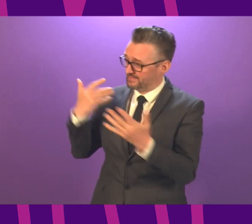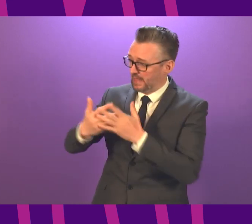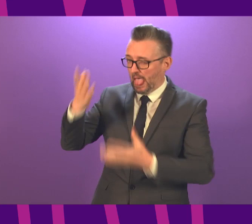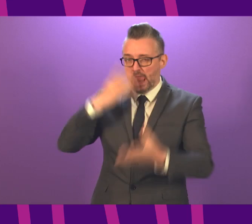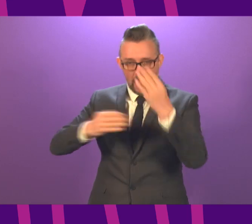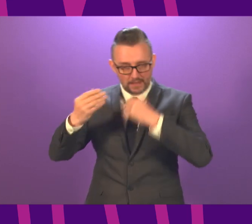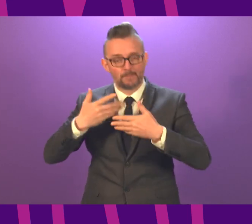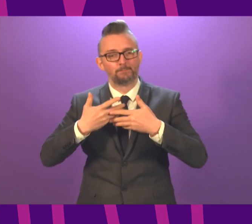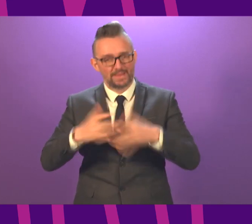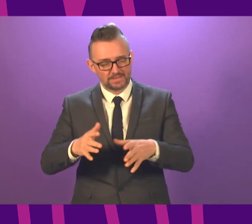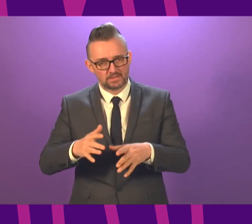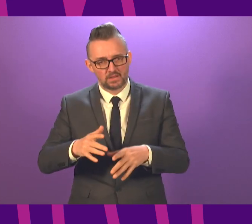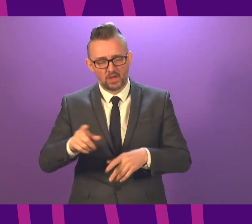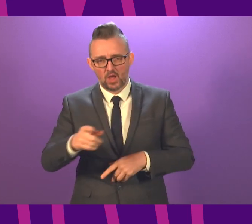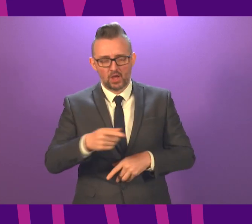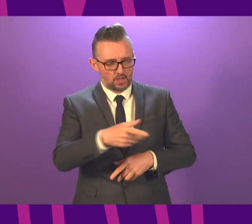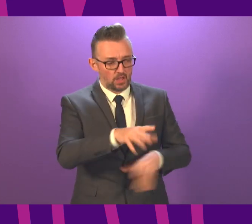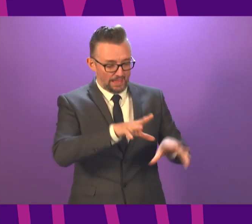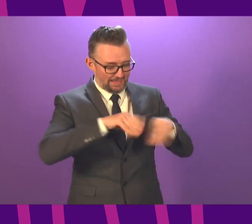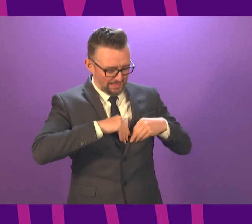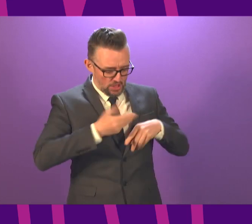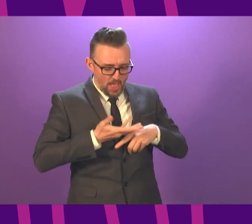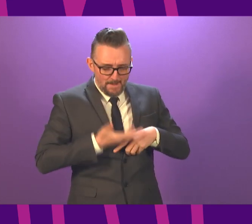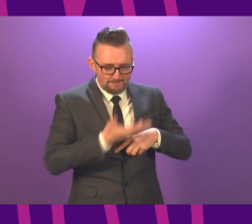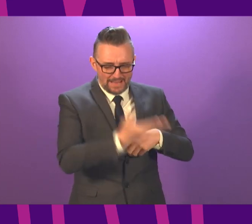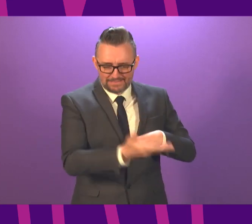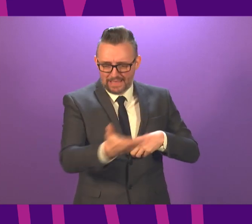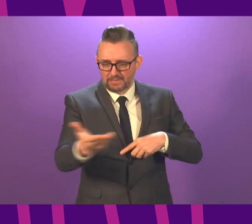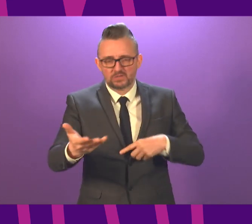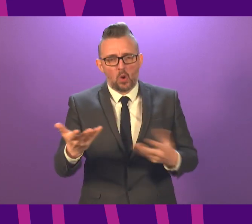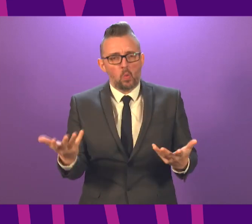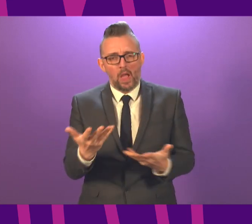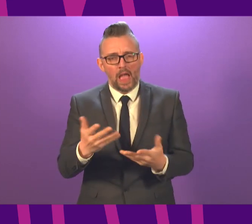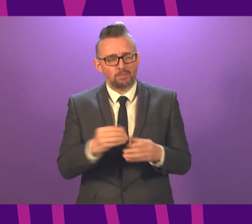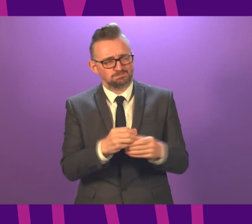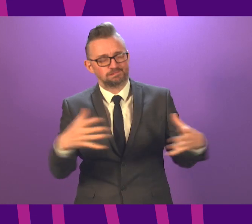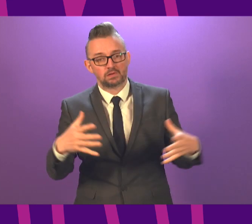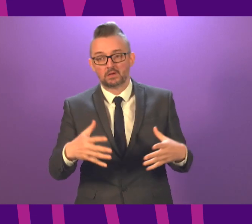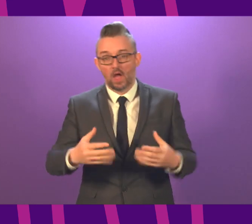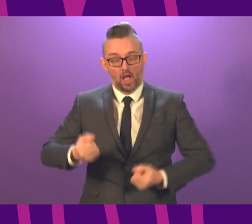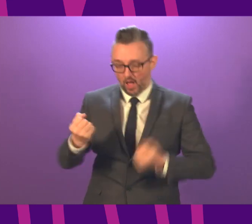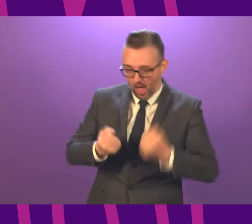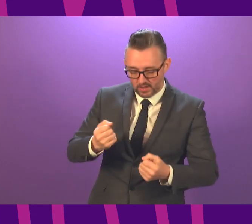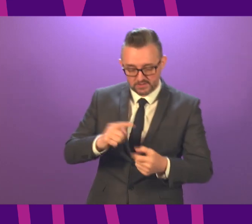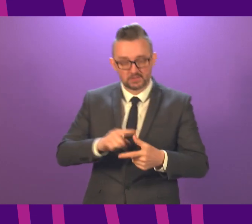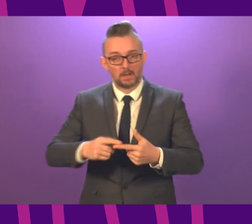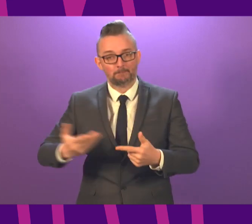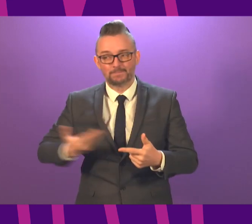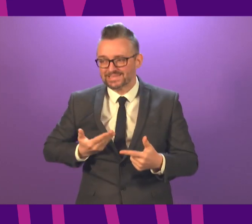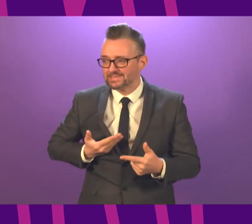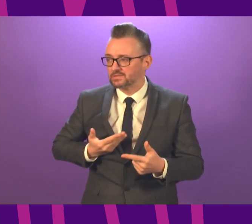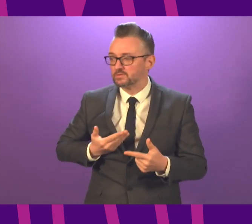the transmission is most prevalent. Is it in businesses? Is it in cars? Is it in schools?